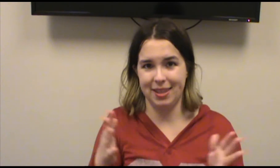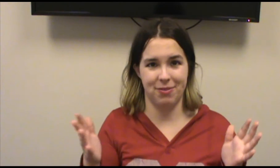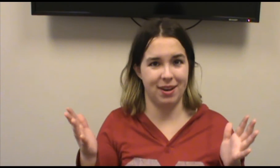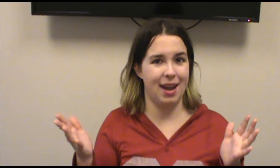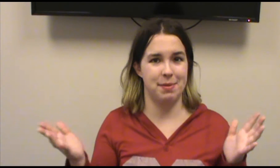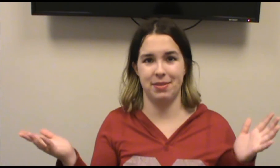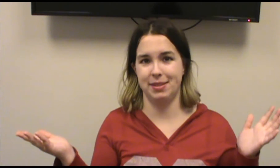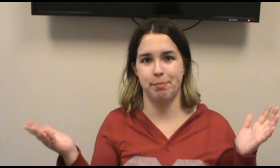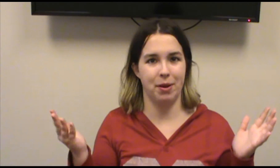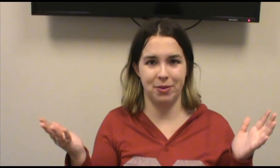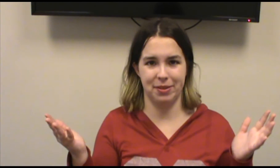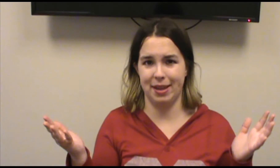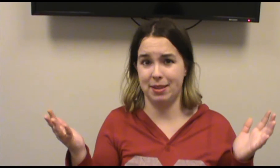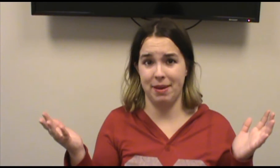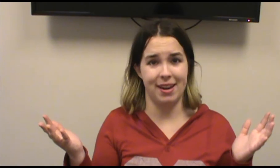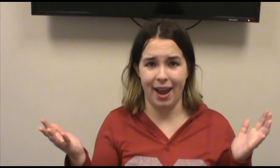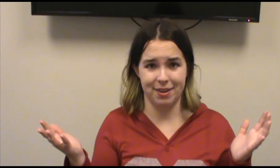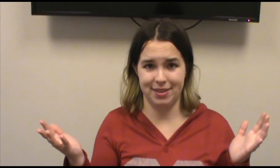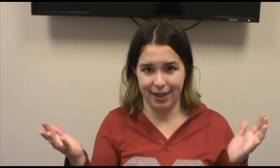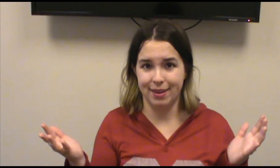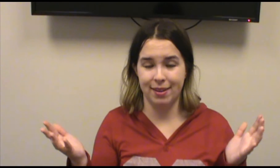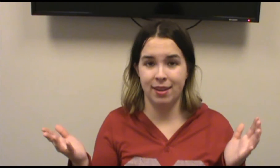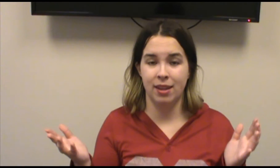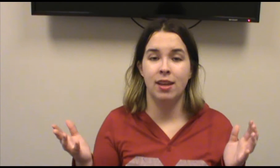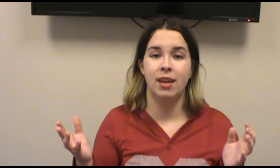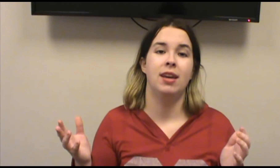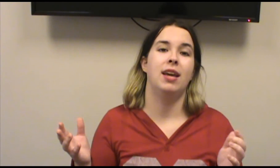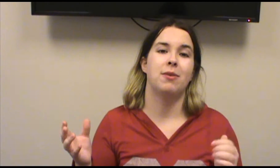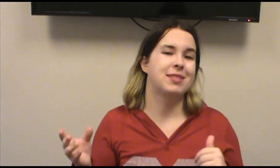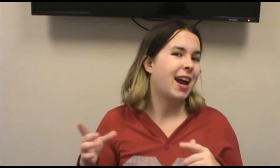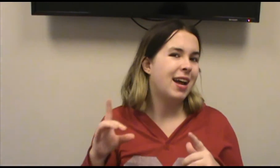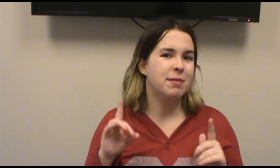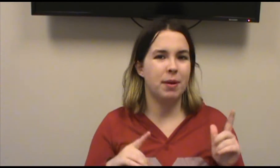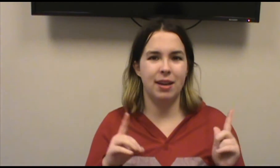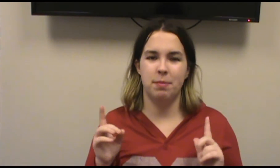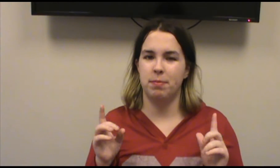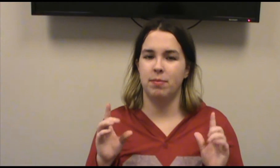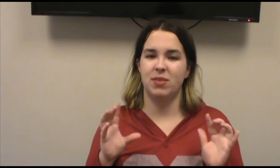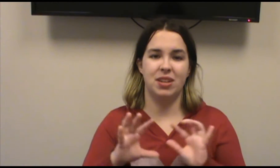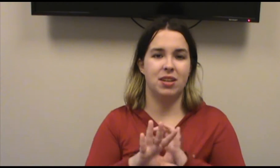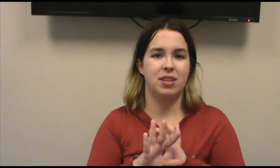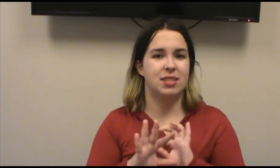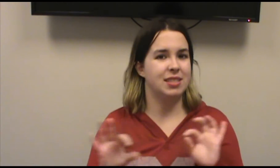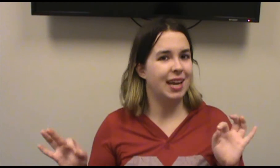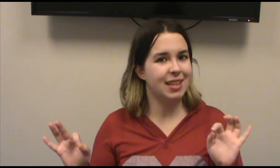forgot about the murder that the Mad Hatter did. And it was kind of brought up slightly